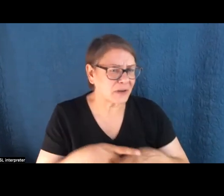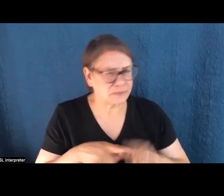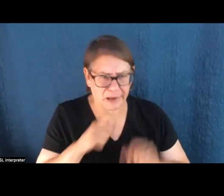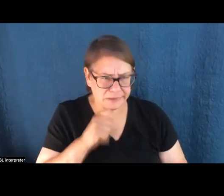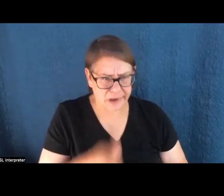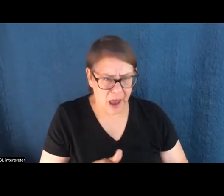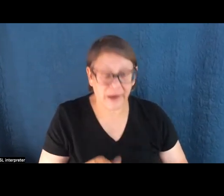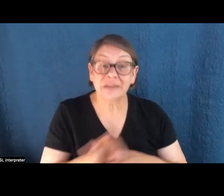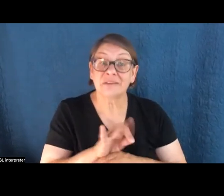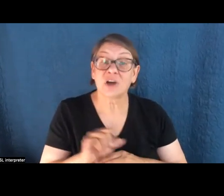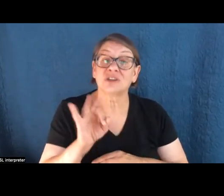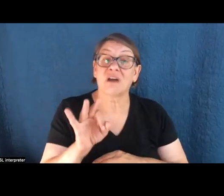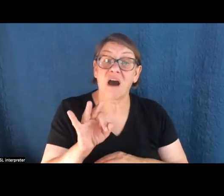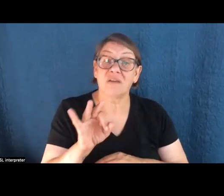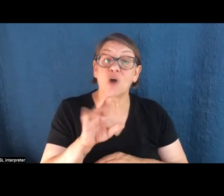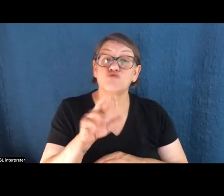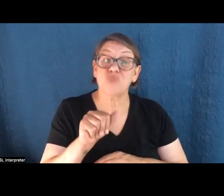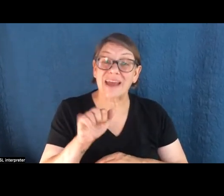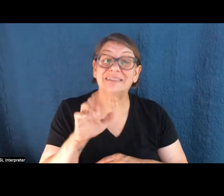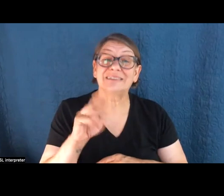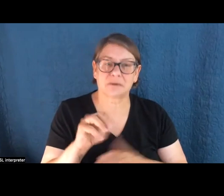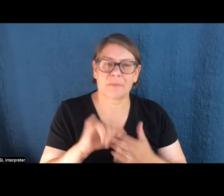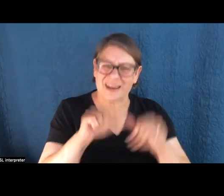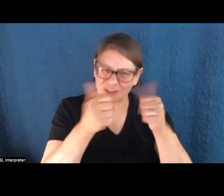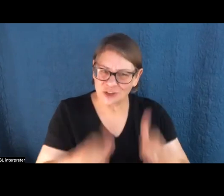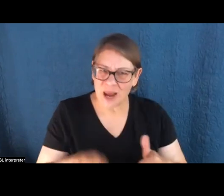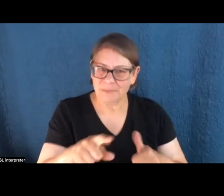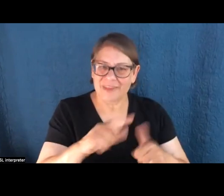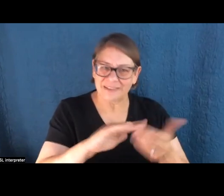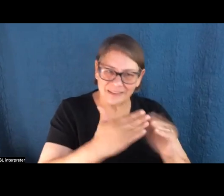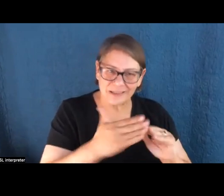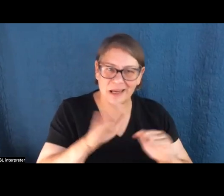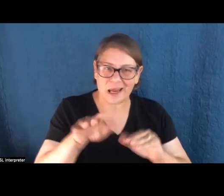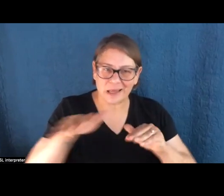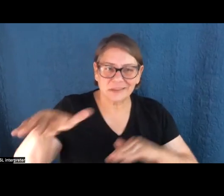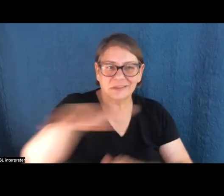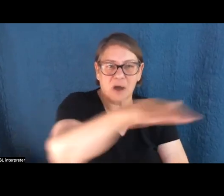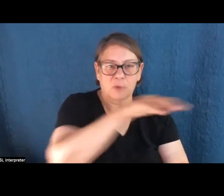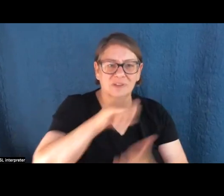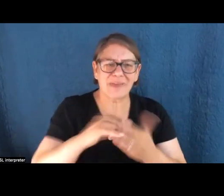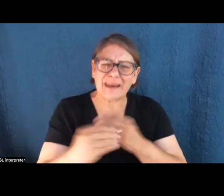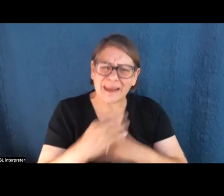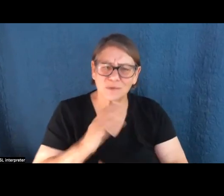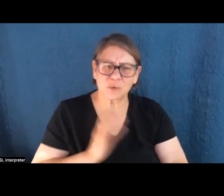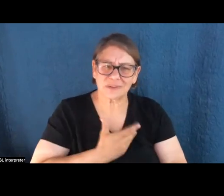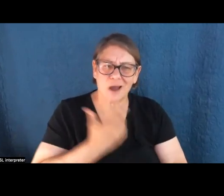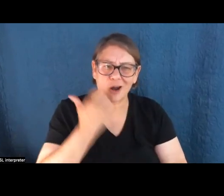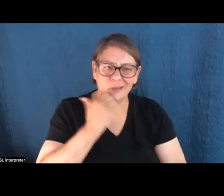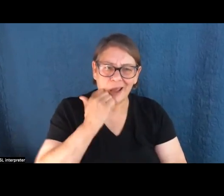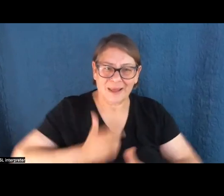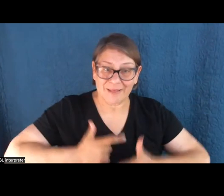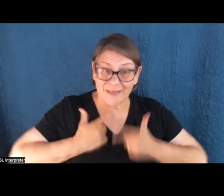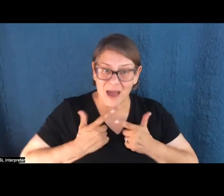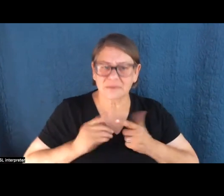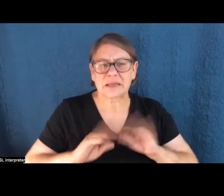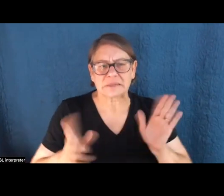It's a function of the racism that shaped this city and its suburbs and continues to influence our daily lives. And it's a stark reminder of the need for